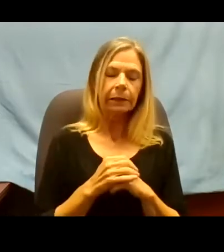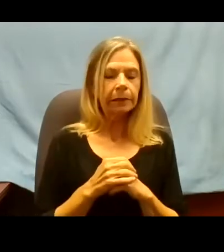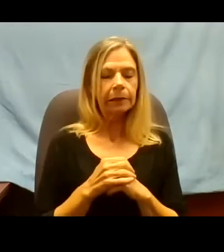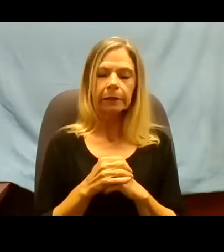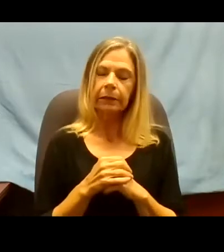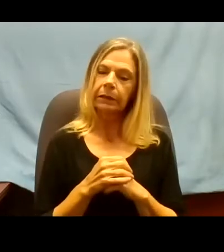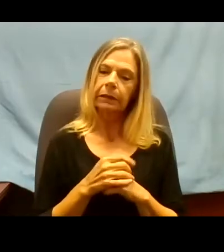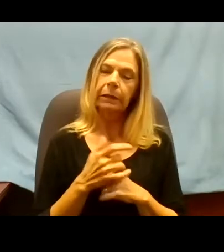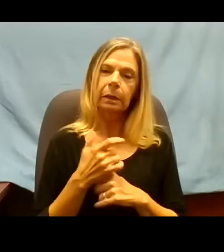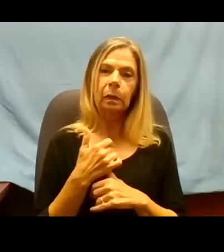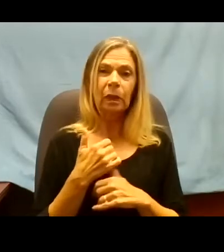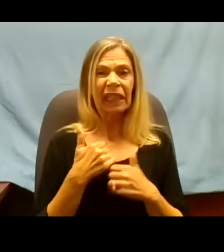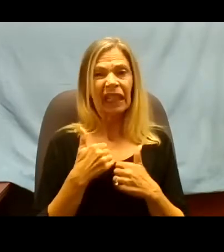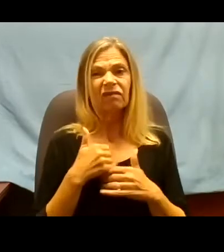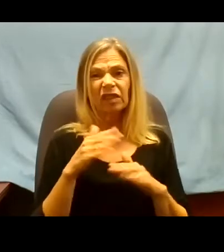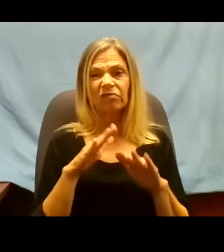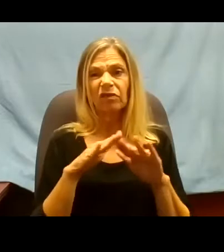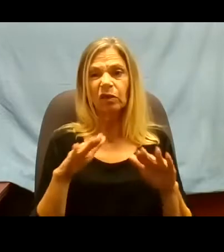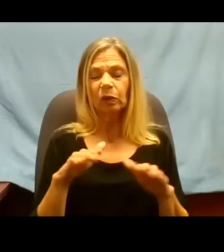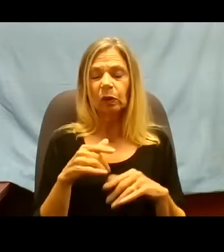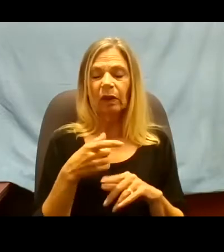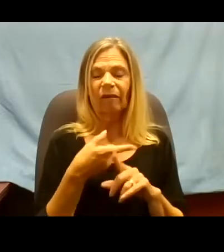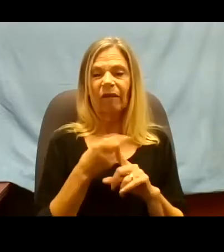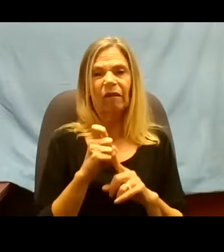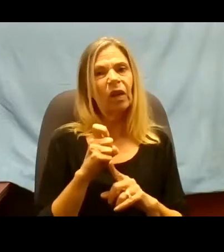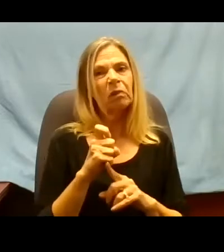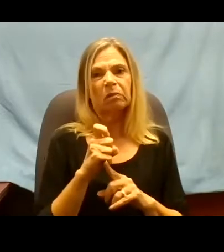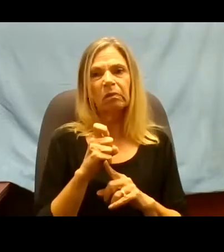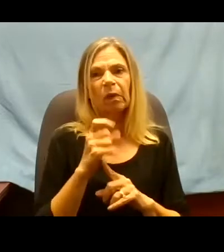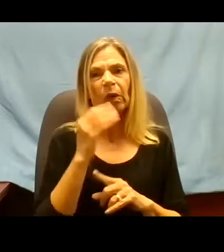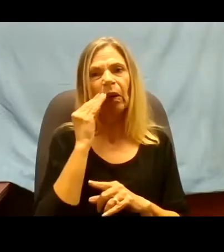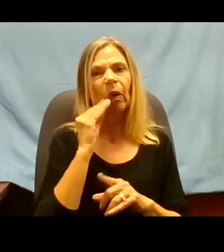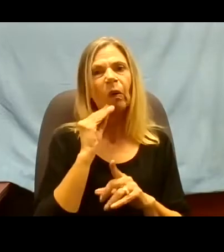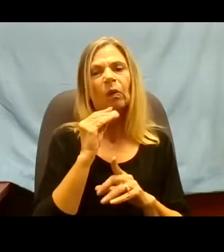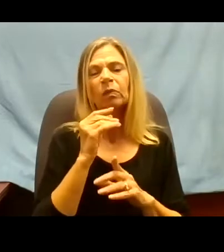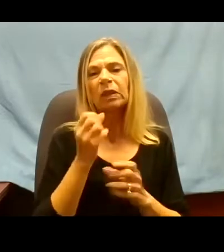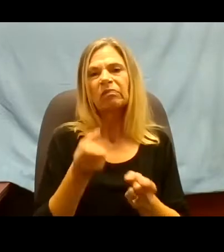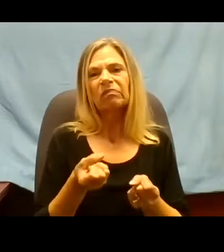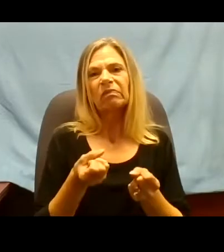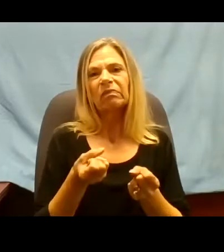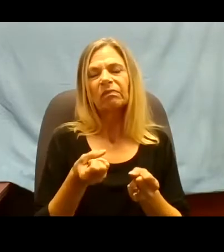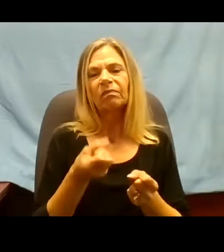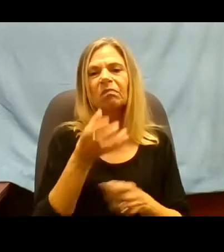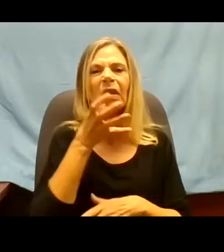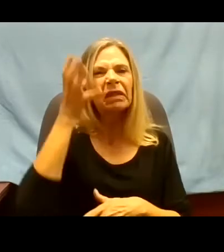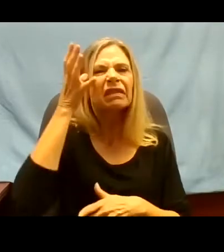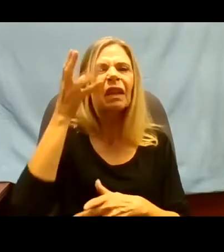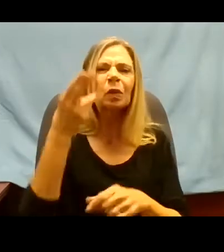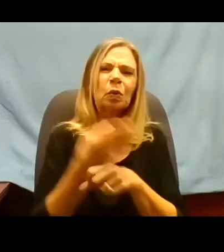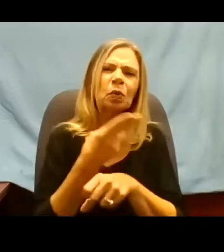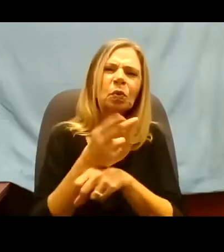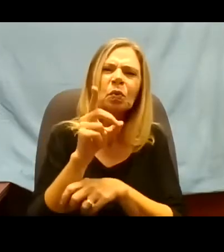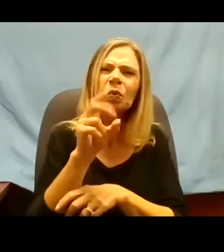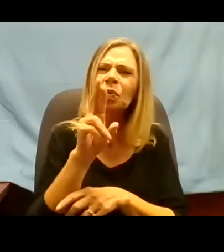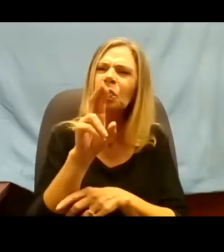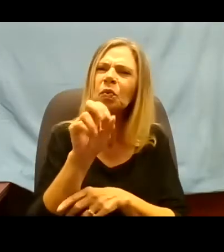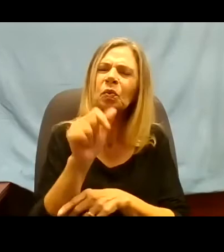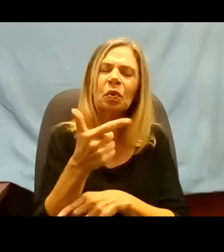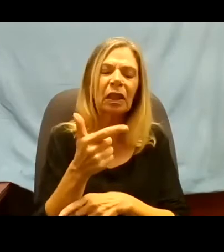bad place, drug home. We have children that cannot be returned to their parents. We have no place